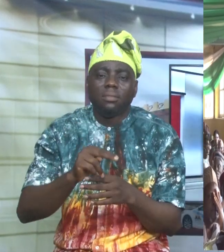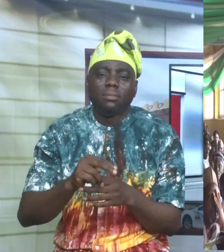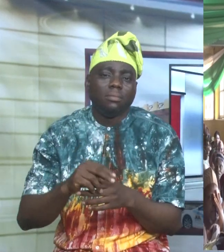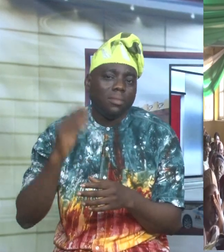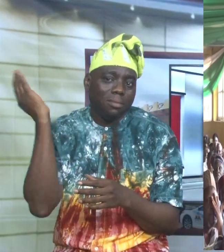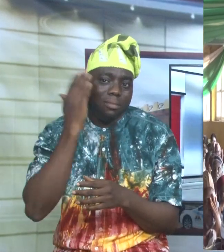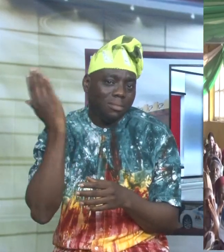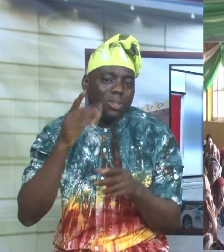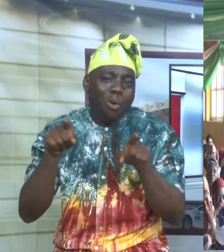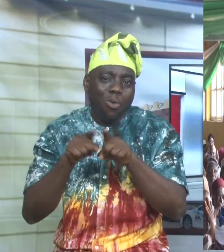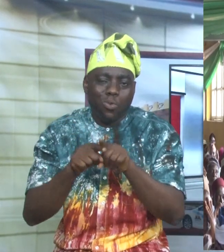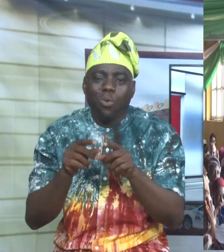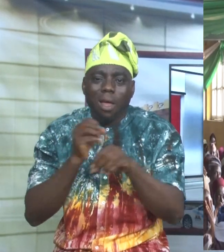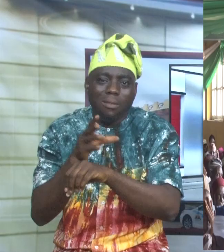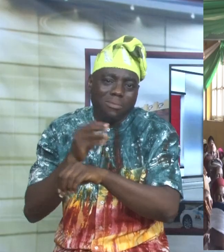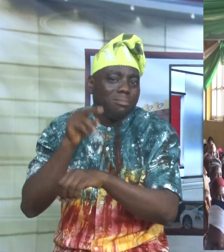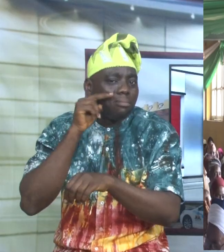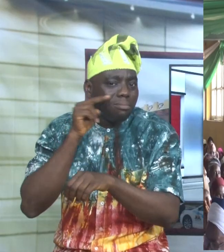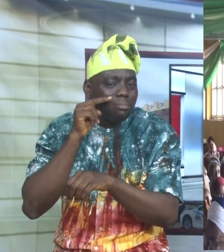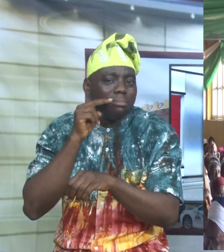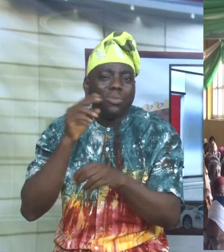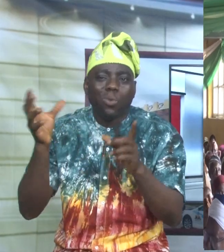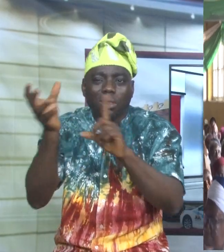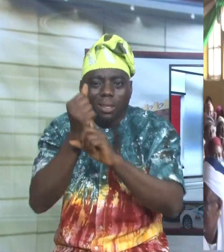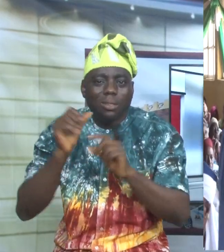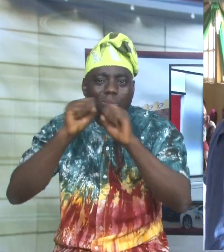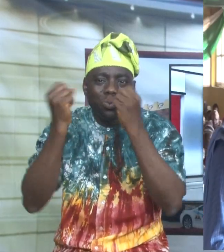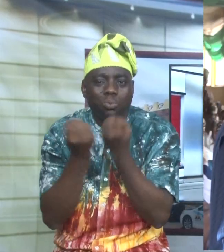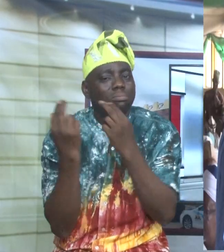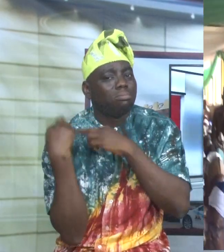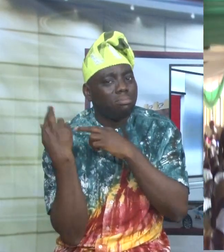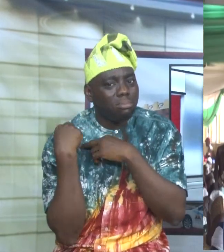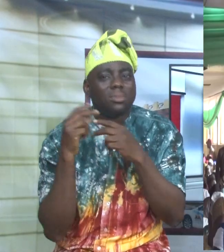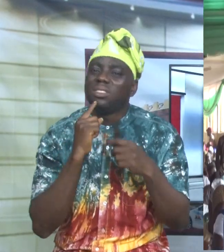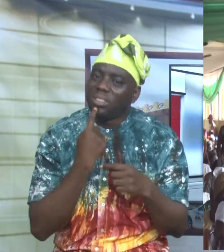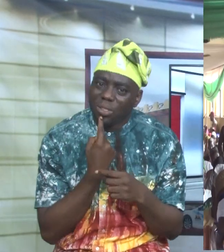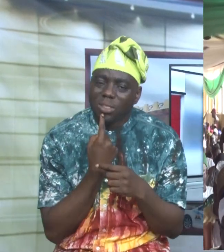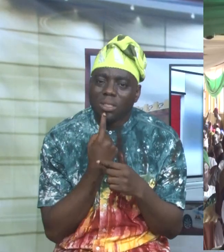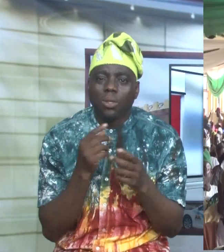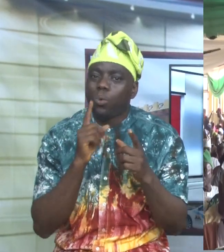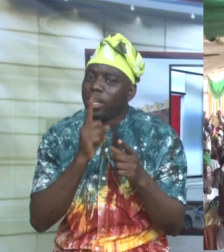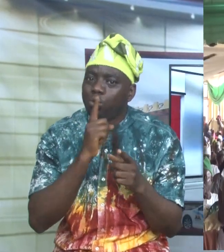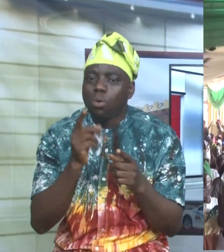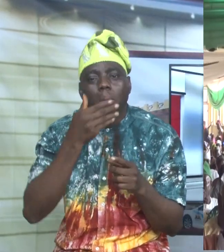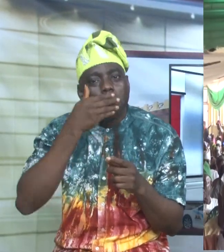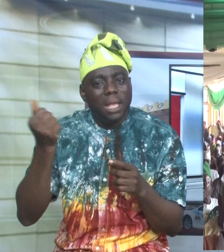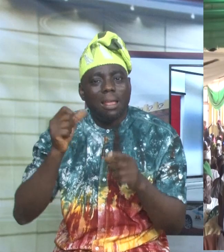also advised Nigerians to take their social responsibilities more seriously to ensure a better society for all.